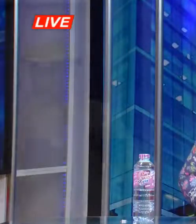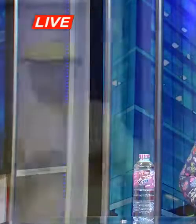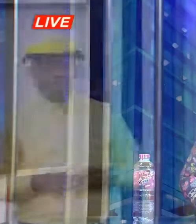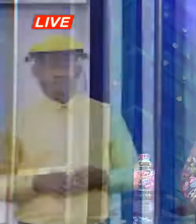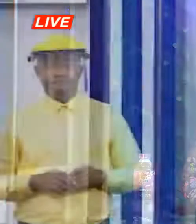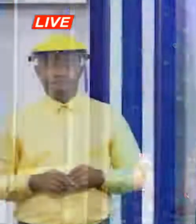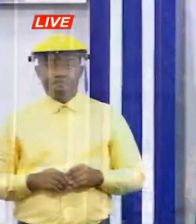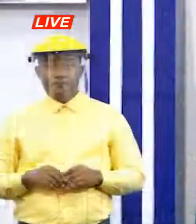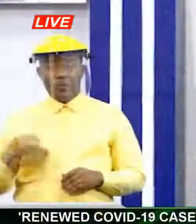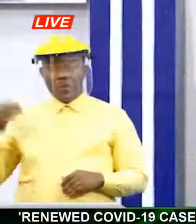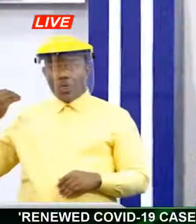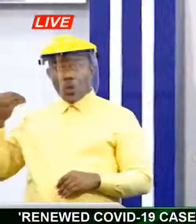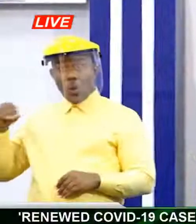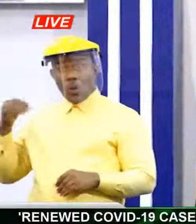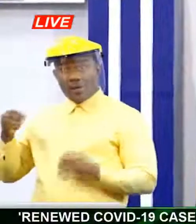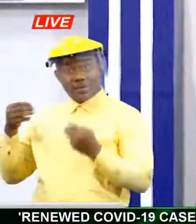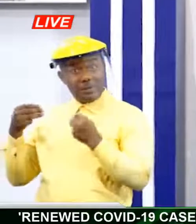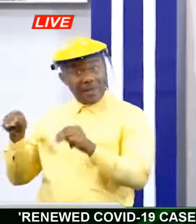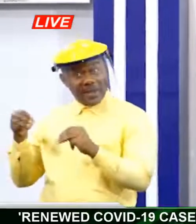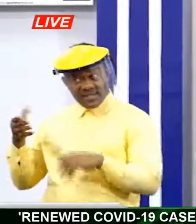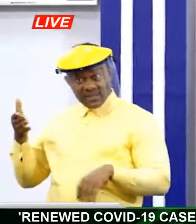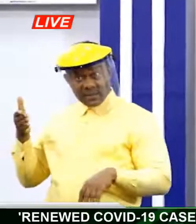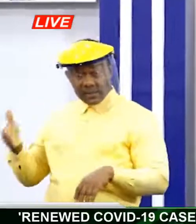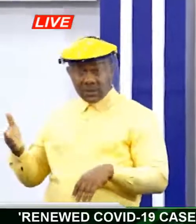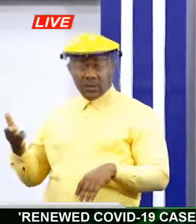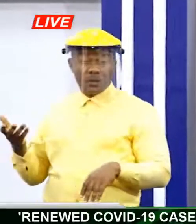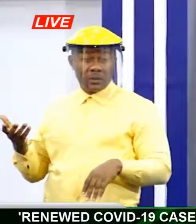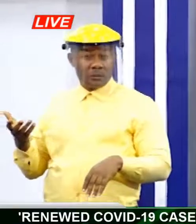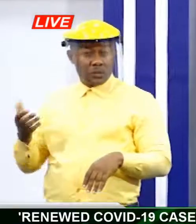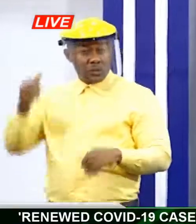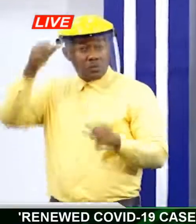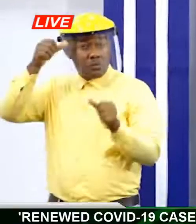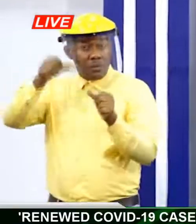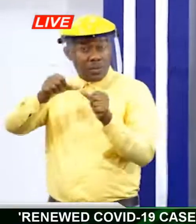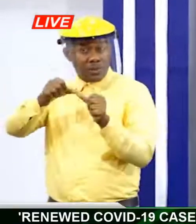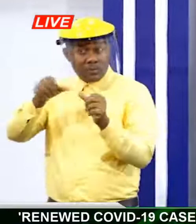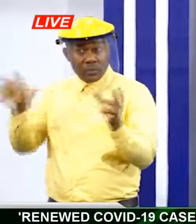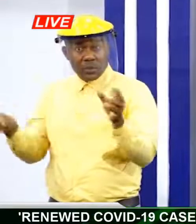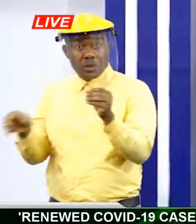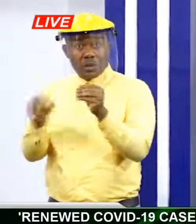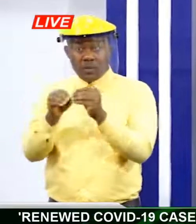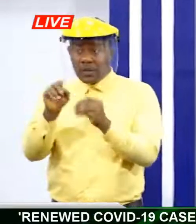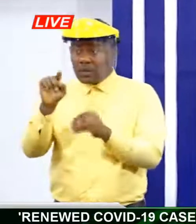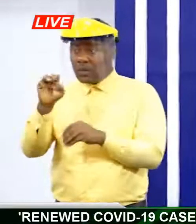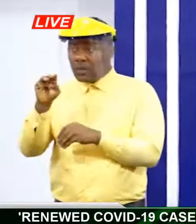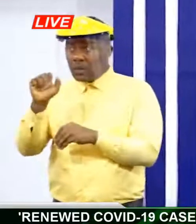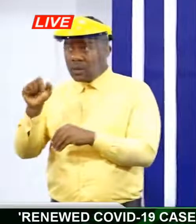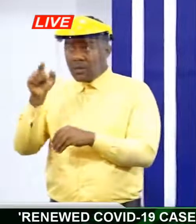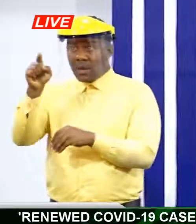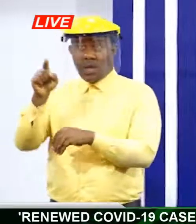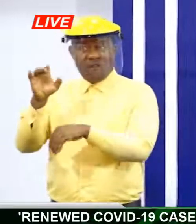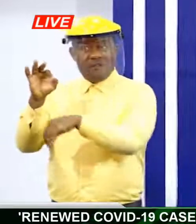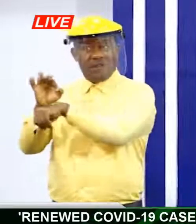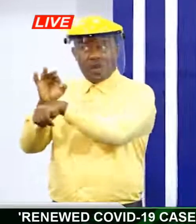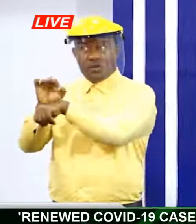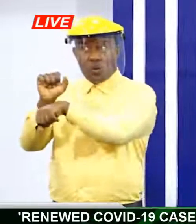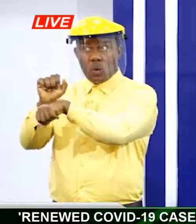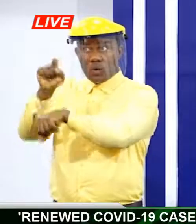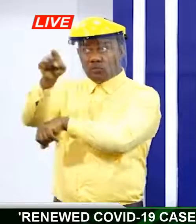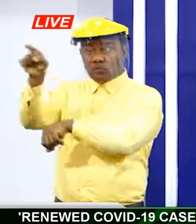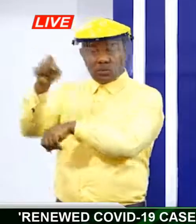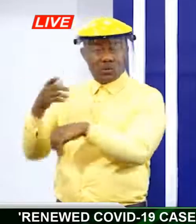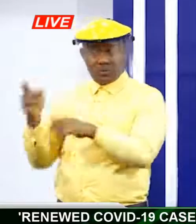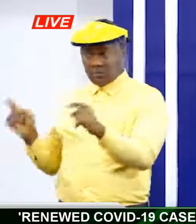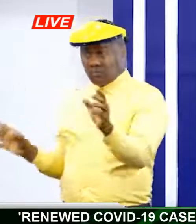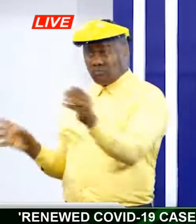The Obwasi market incident, if you add that to the Temer factory incident, as you mentioned, it